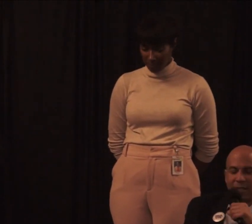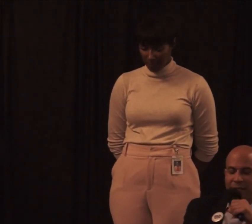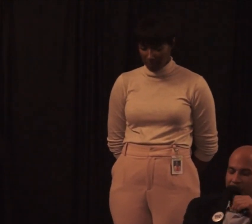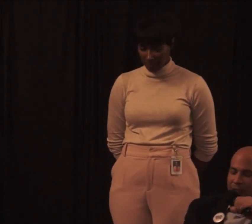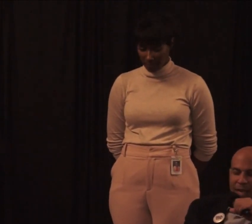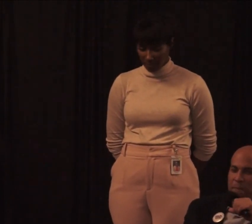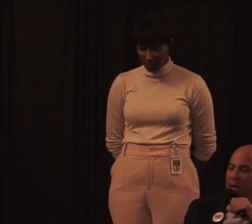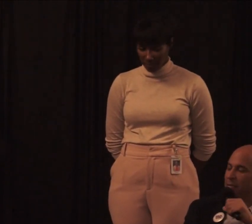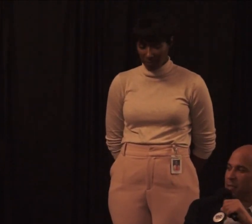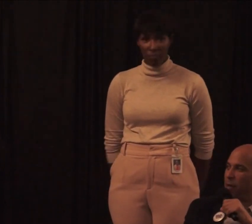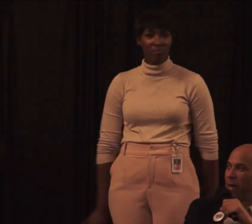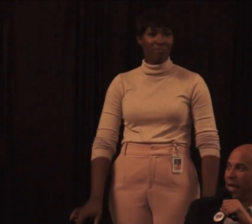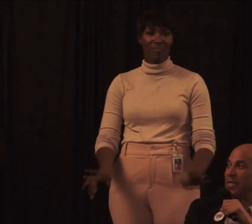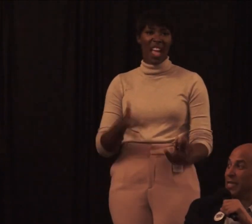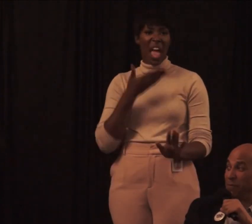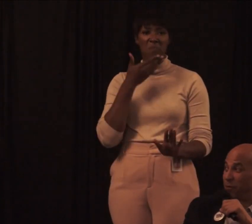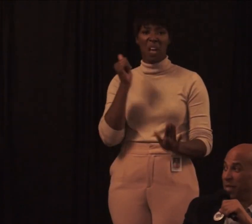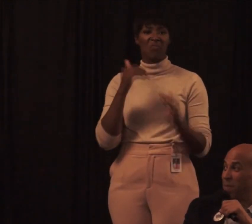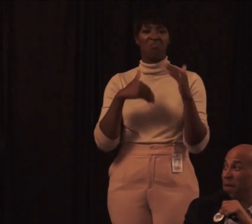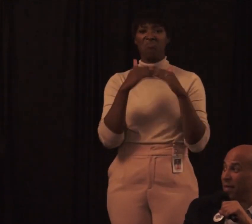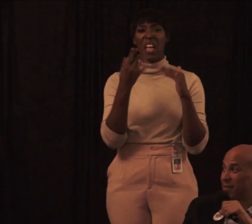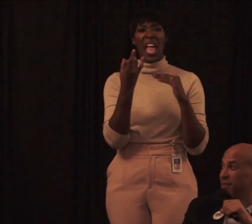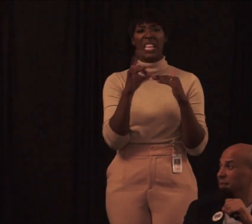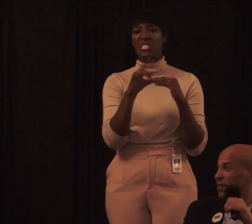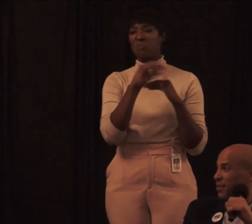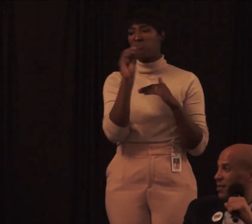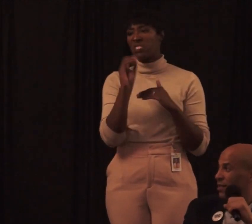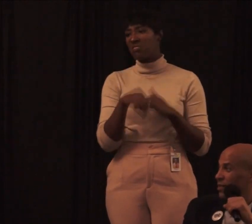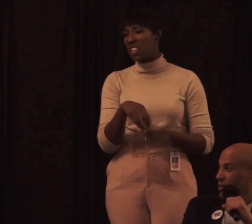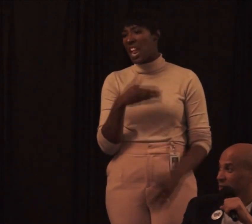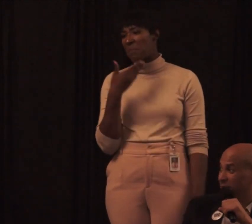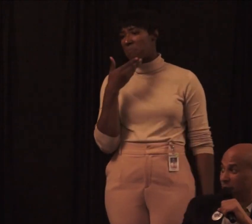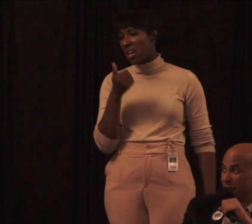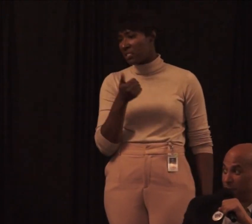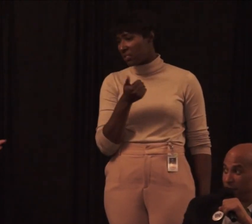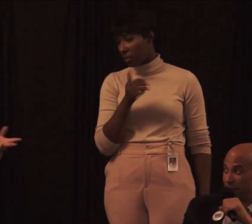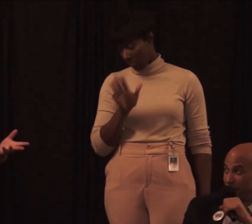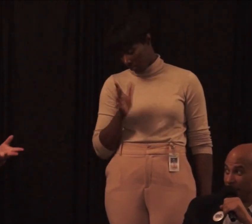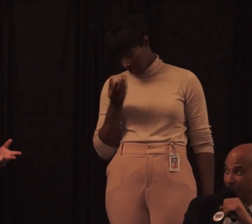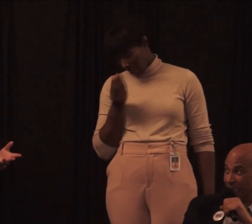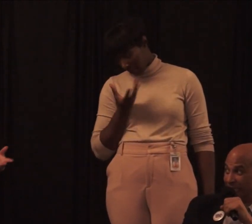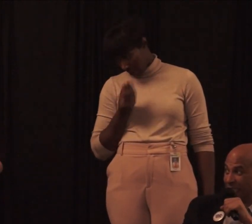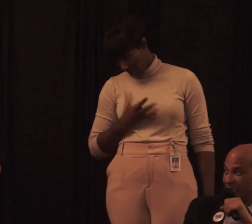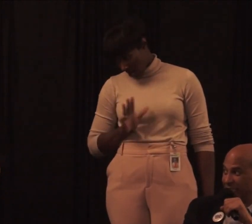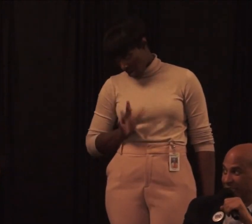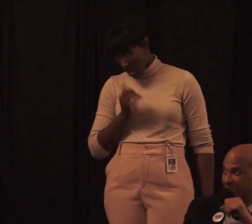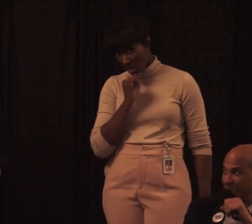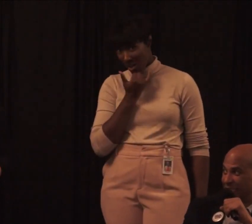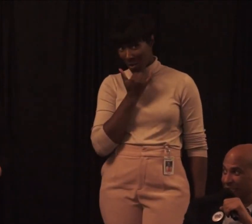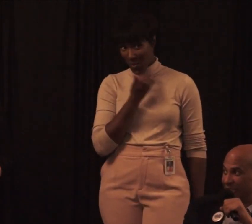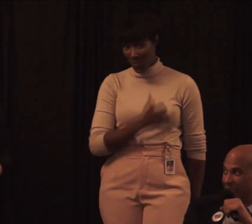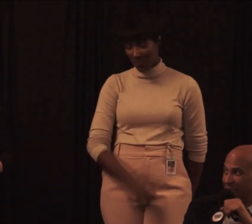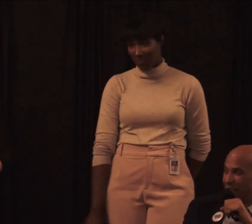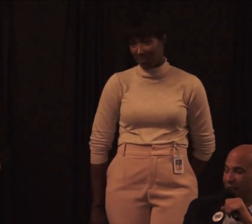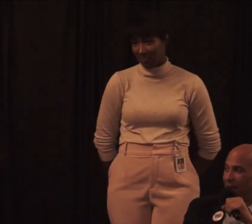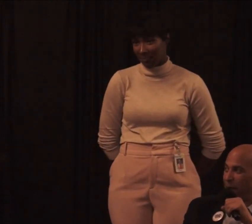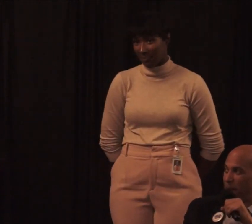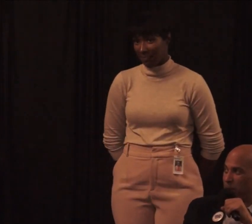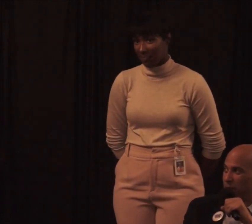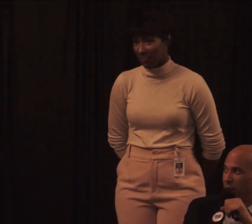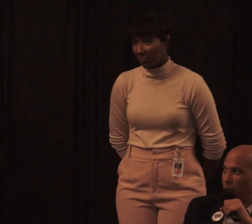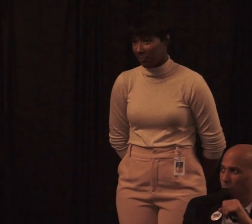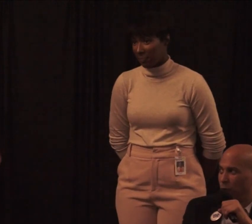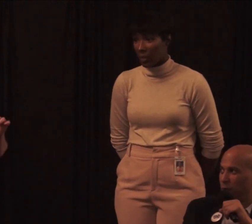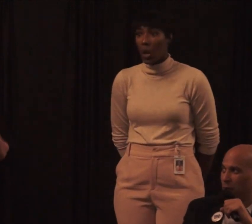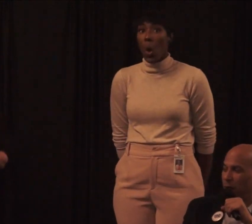students with disabilities. best, been about 18% at best. Well, actually. Okay. Tell me. Uh-oh. 19% in